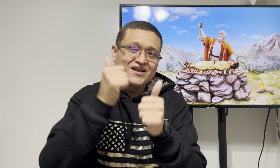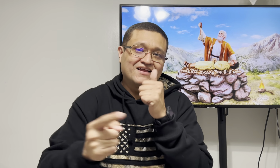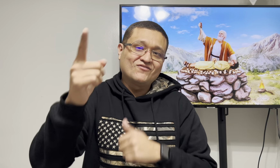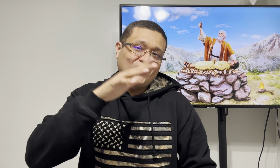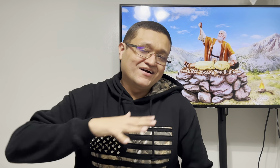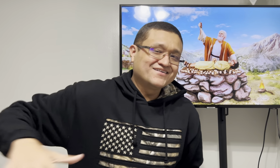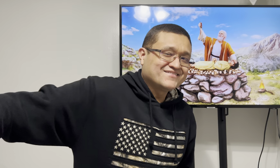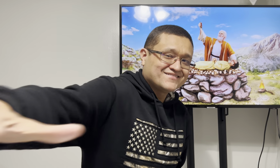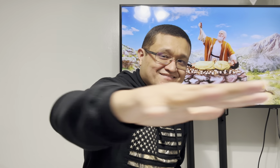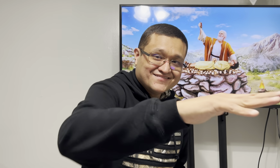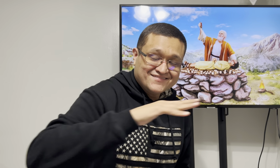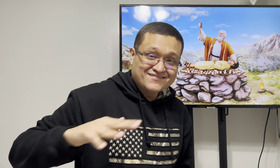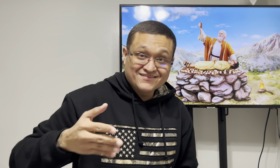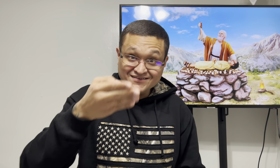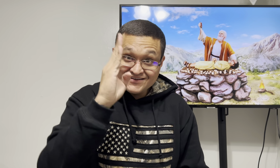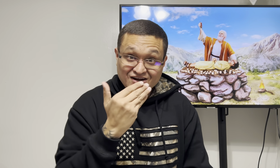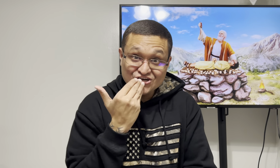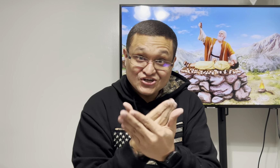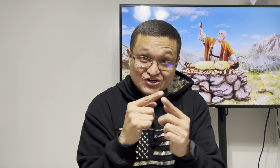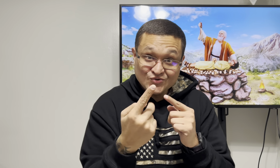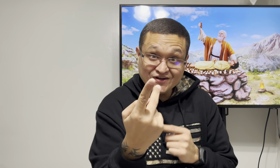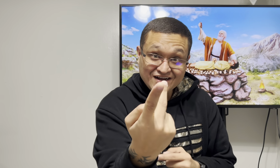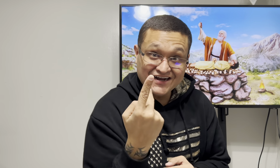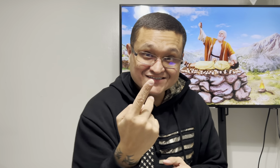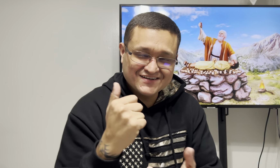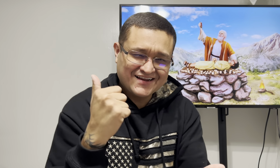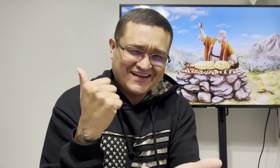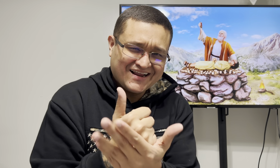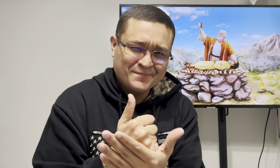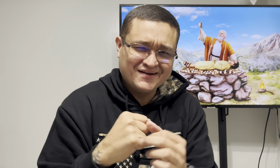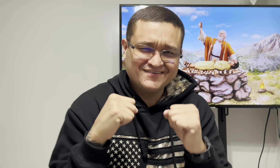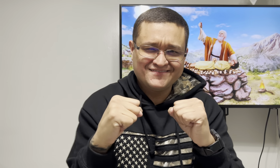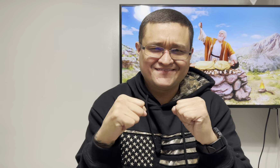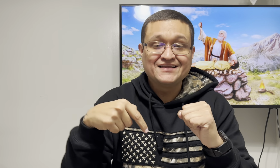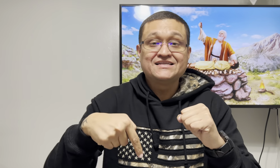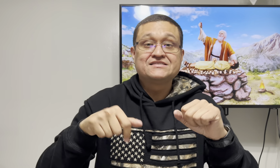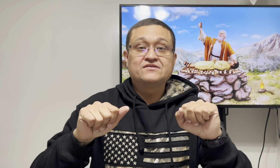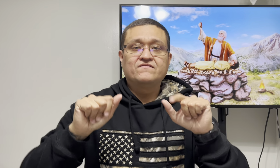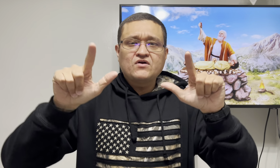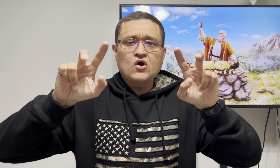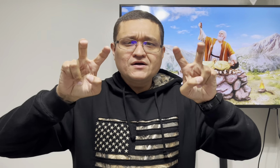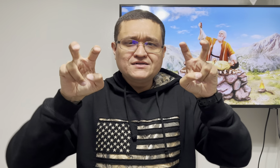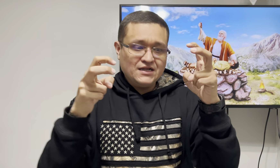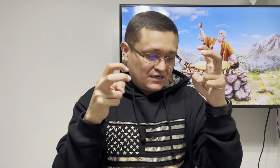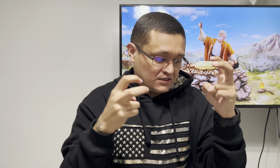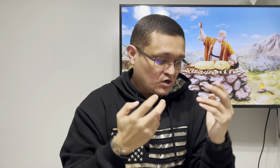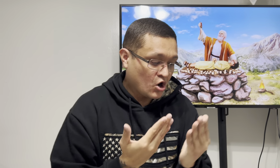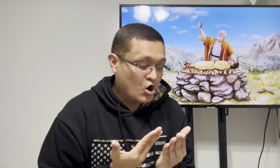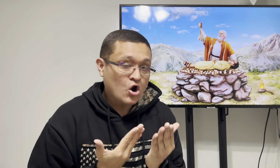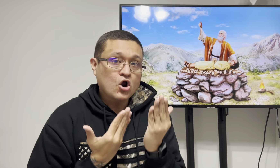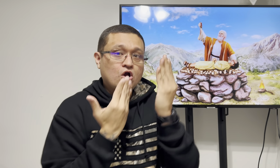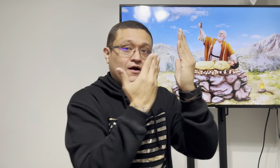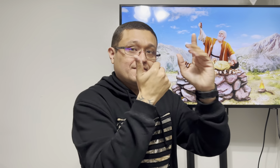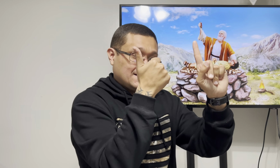praise the lord everyone god is good to us amen today's vlog title